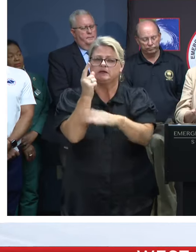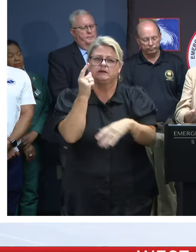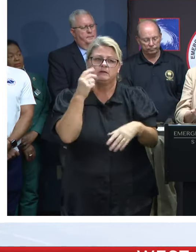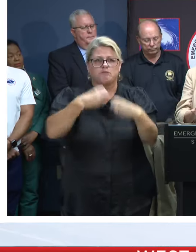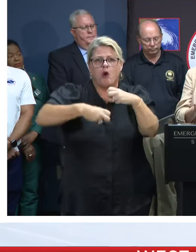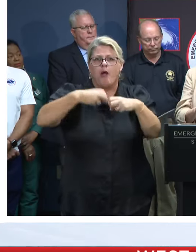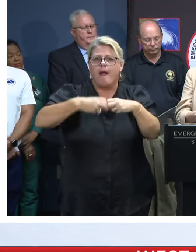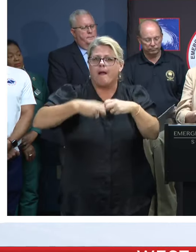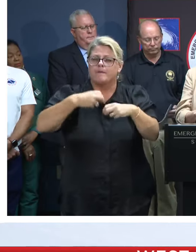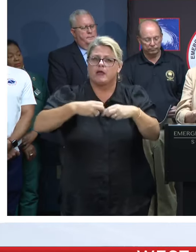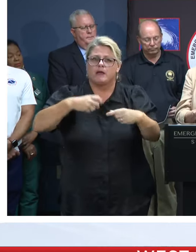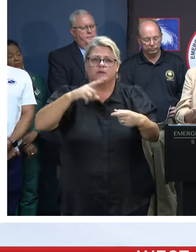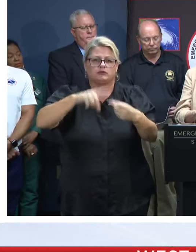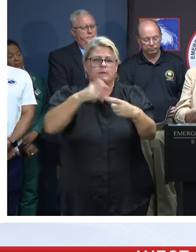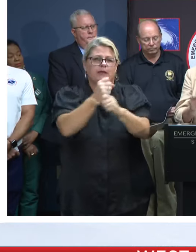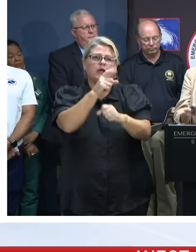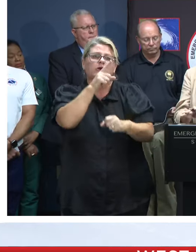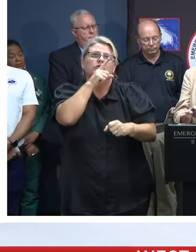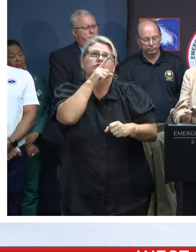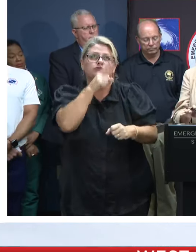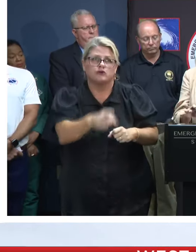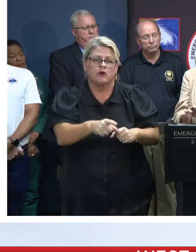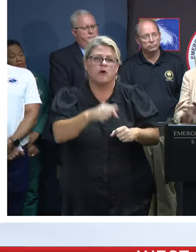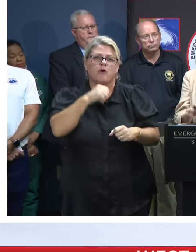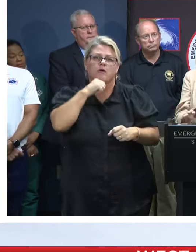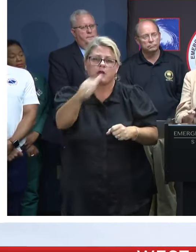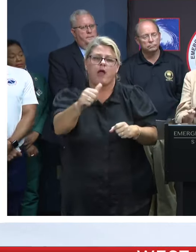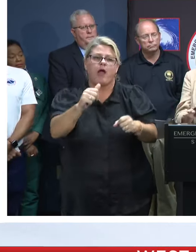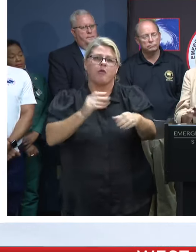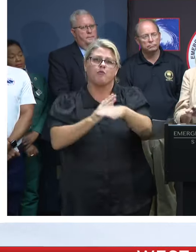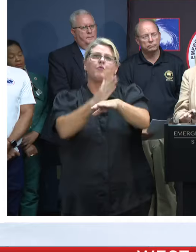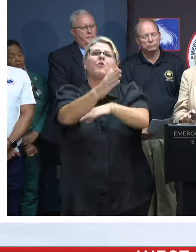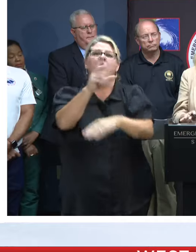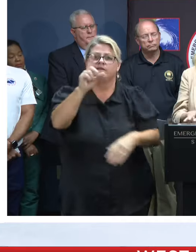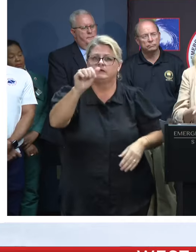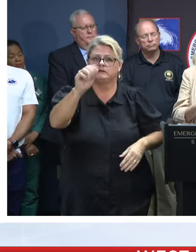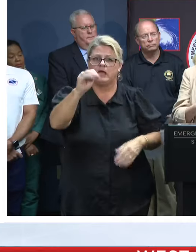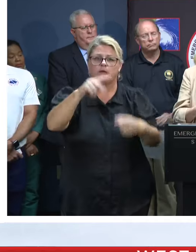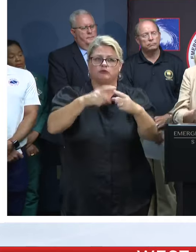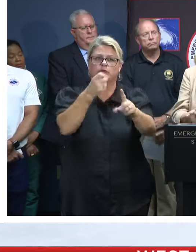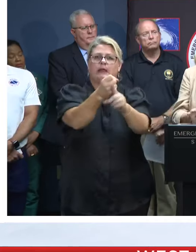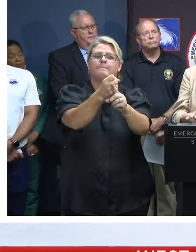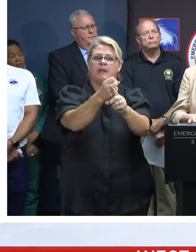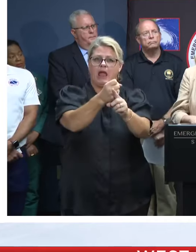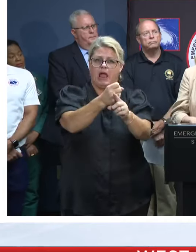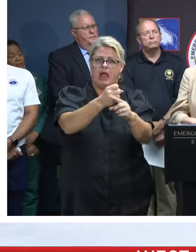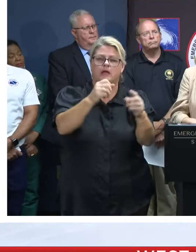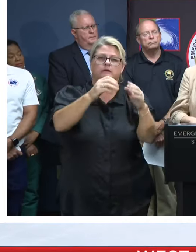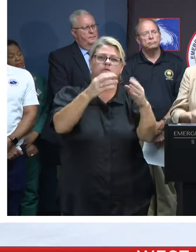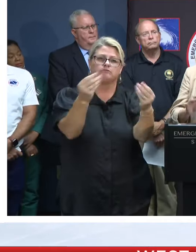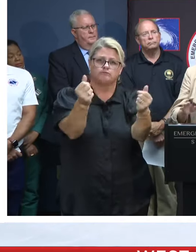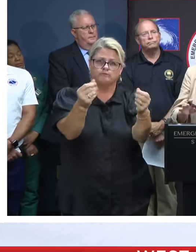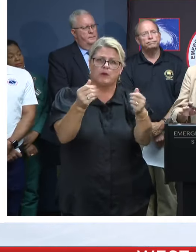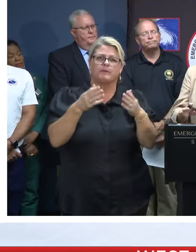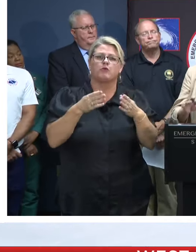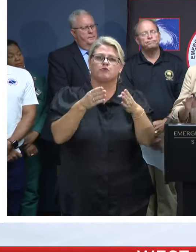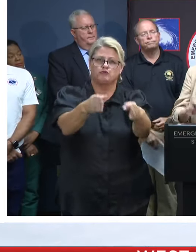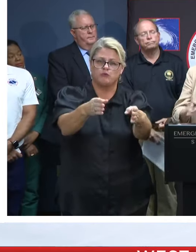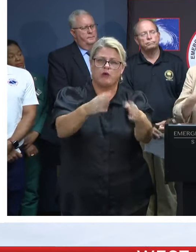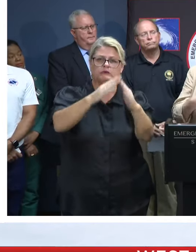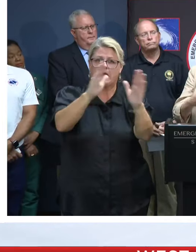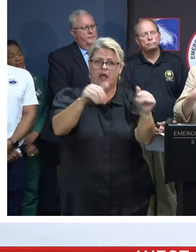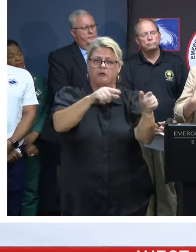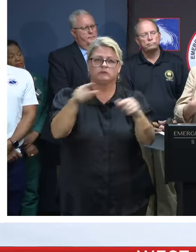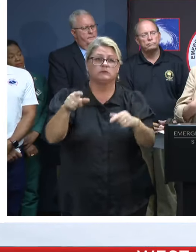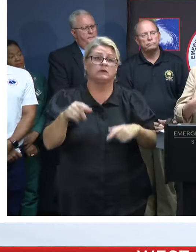that could be made to minimize any release of dams and impacts to the communities and property and roads. I will say that I